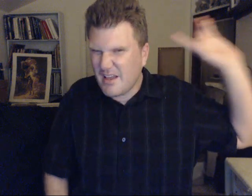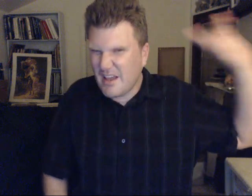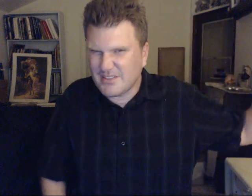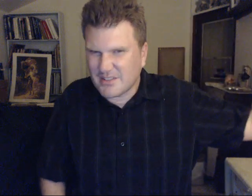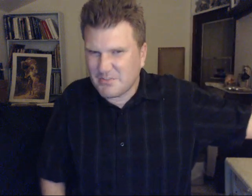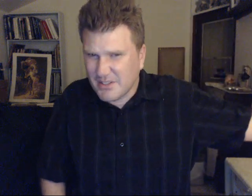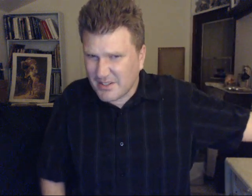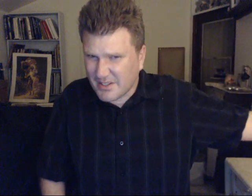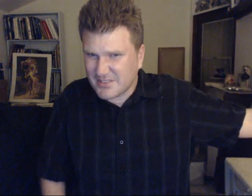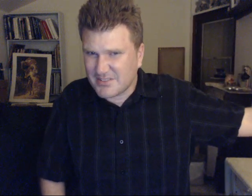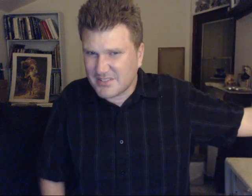As being extinct.